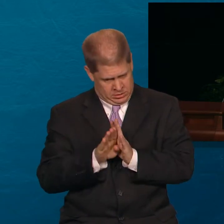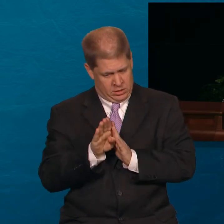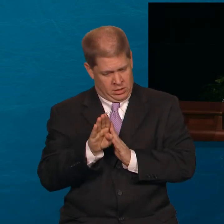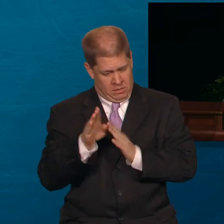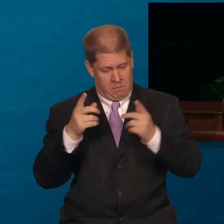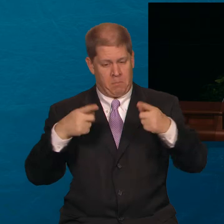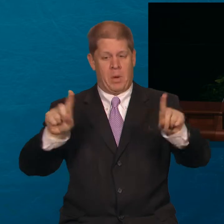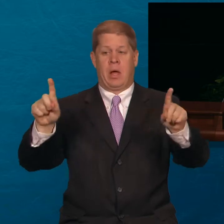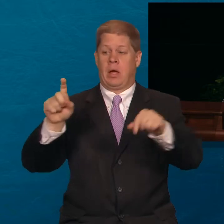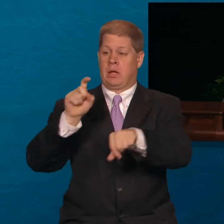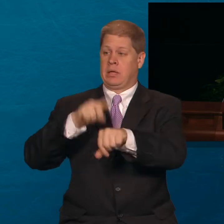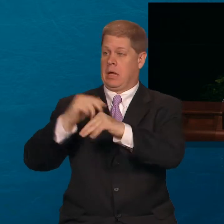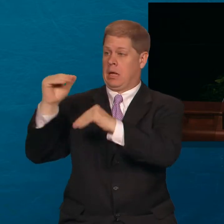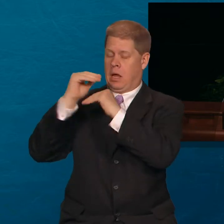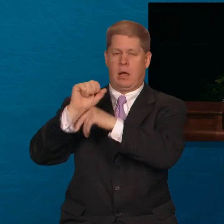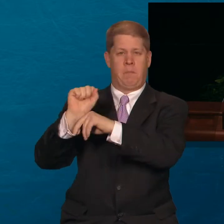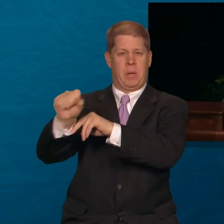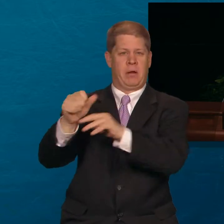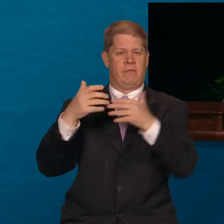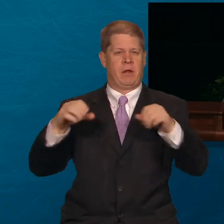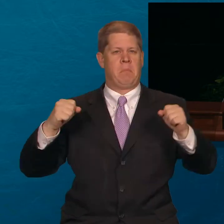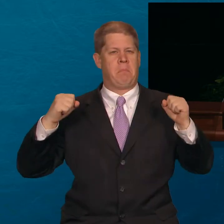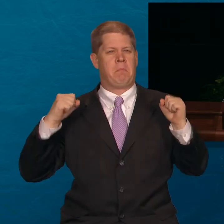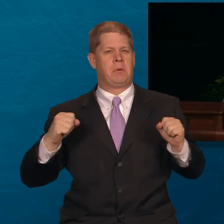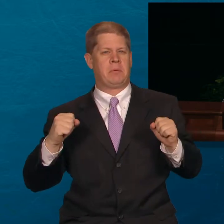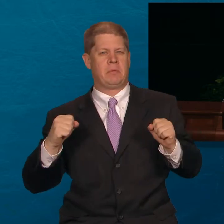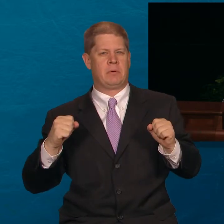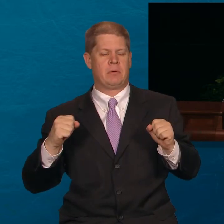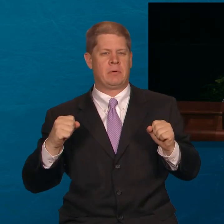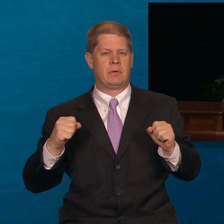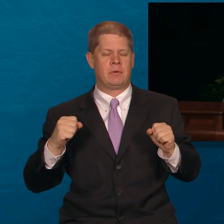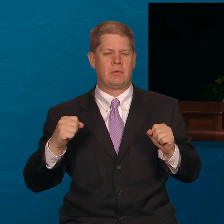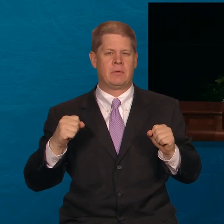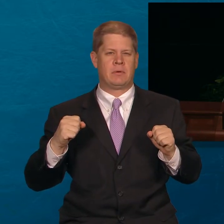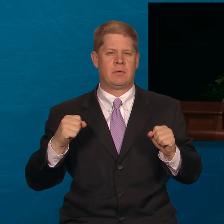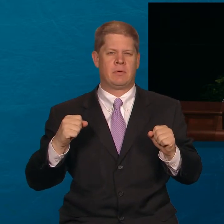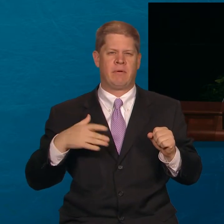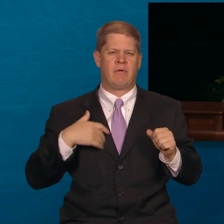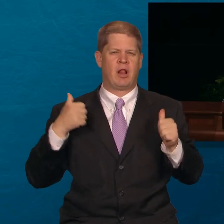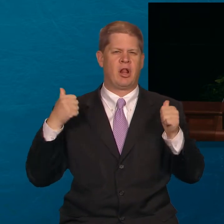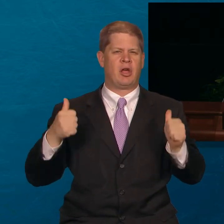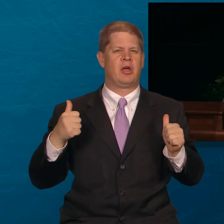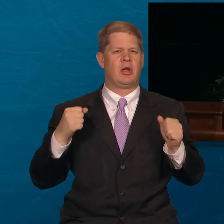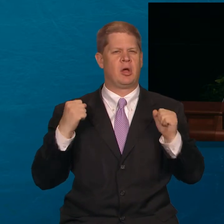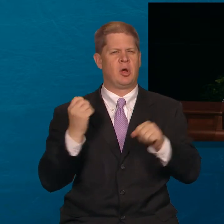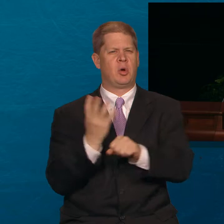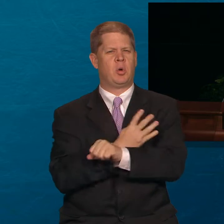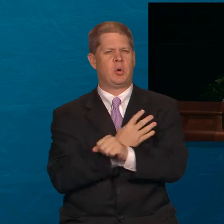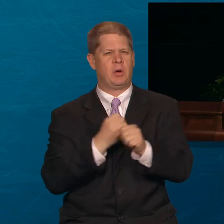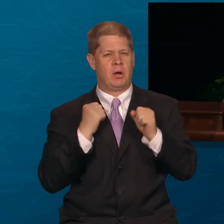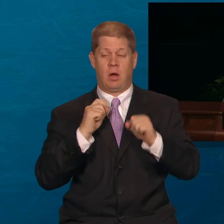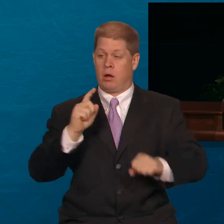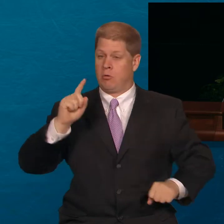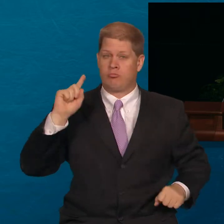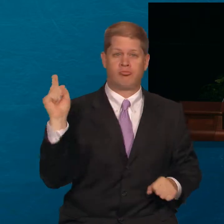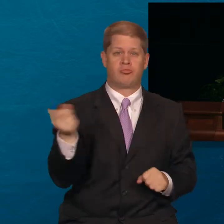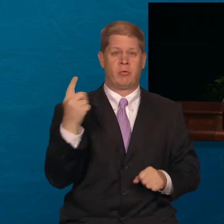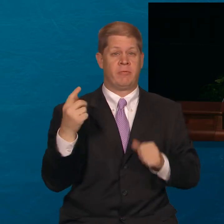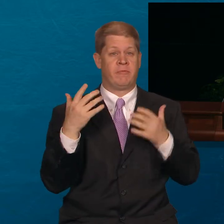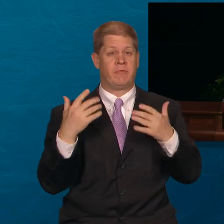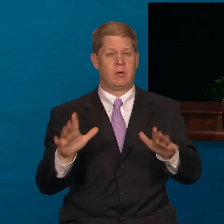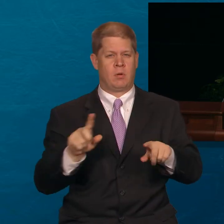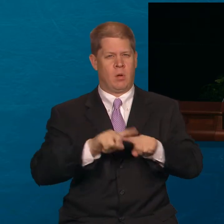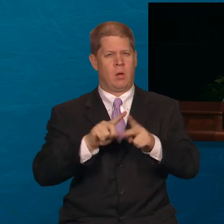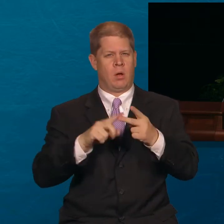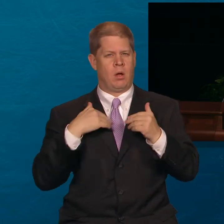to finally beat the time that the coach set as a goal. It was a great feeling to not only be able to run the course but